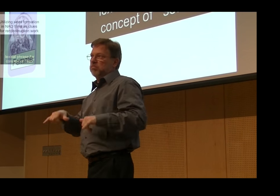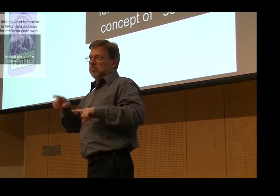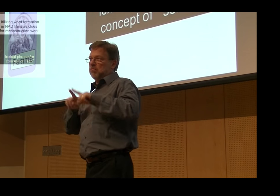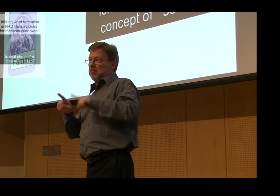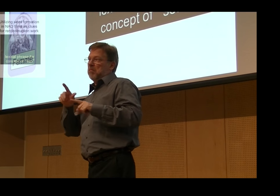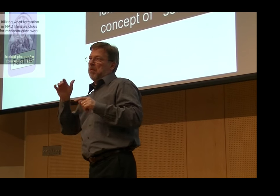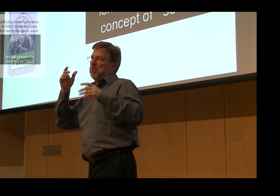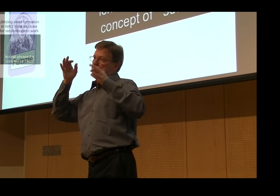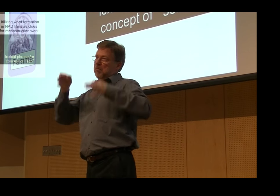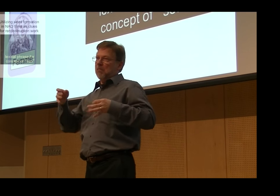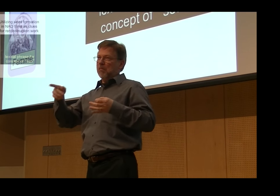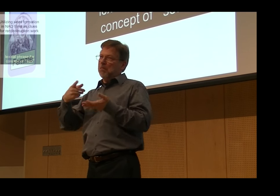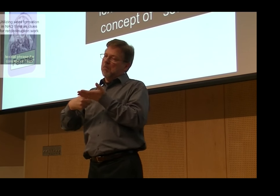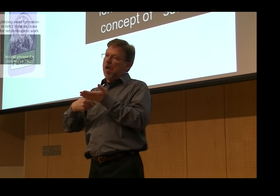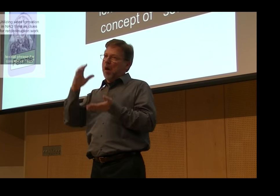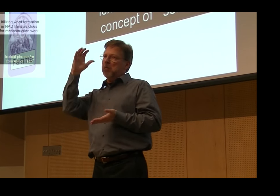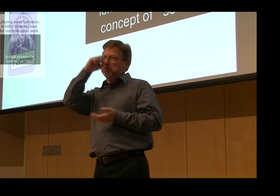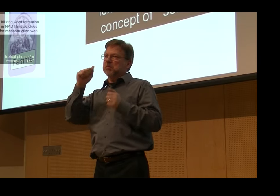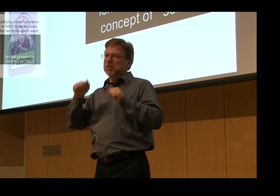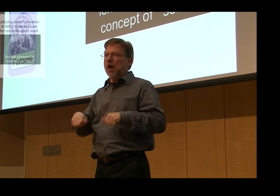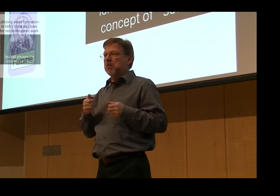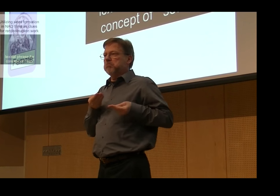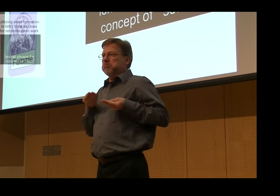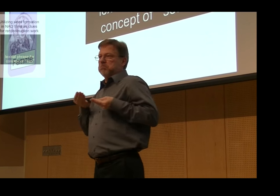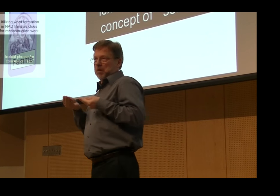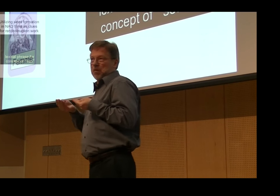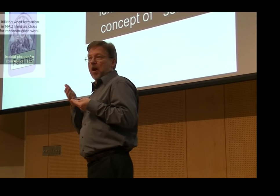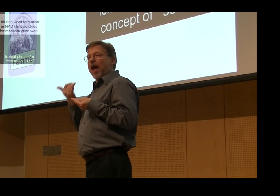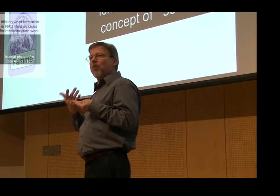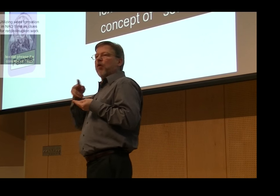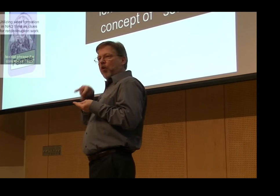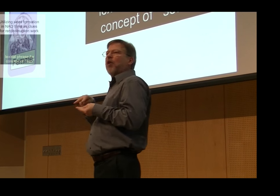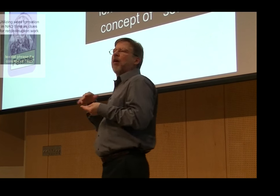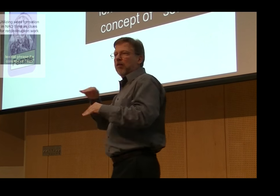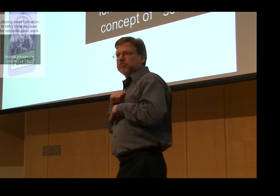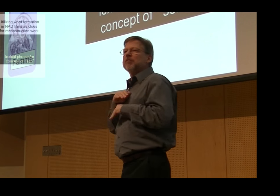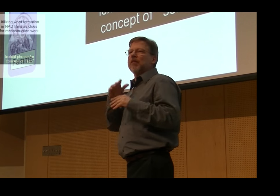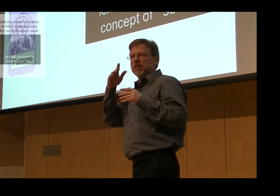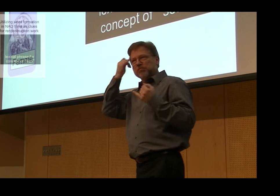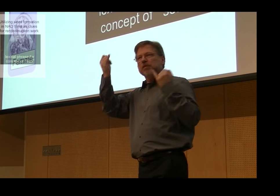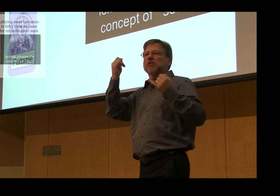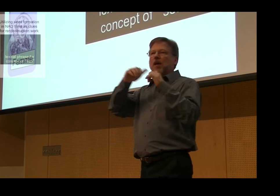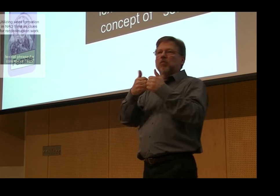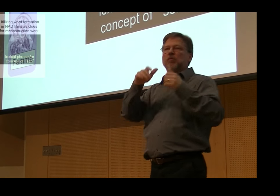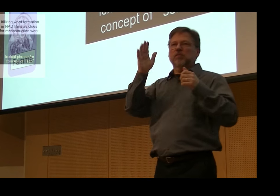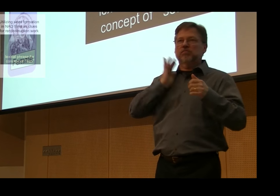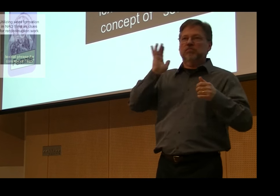Edward Minor Gallaudet was born and raised by Thomas Gallaudet, he maintained the